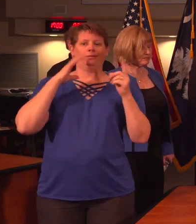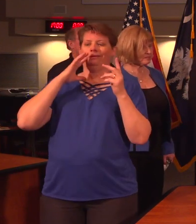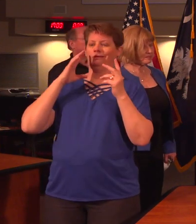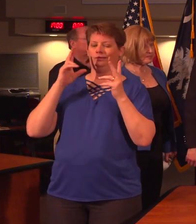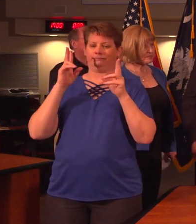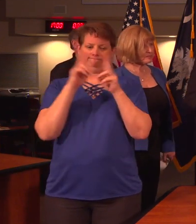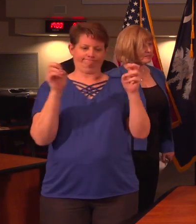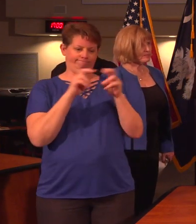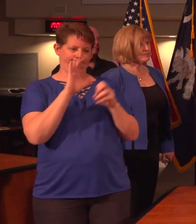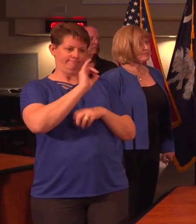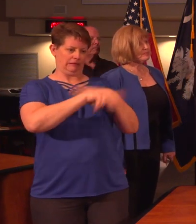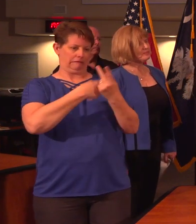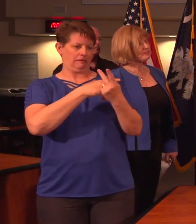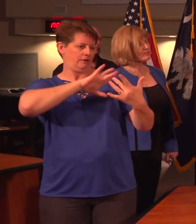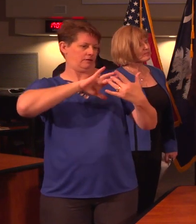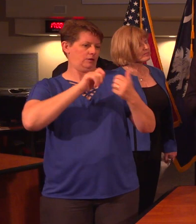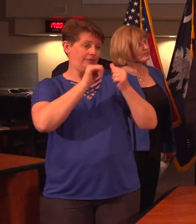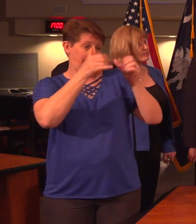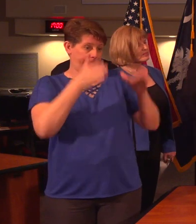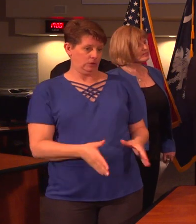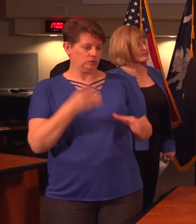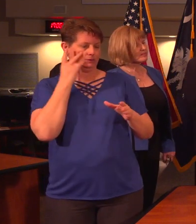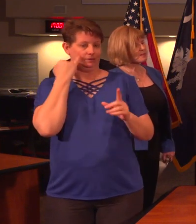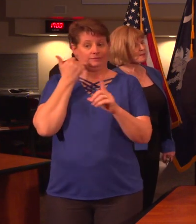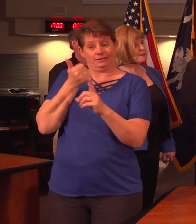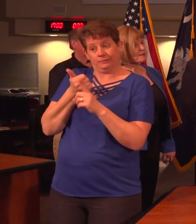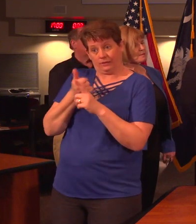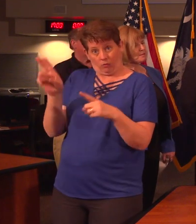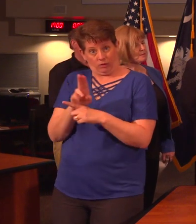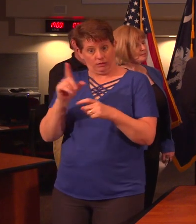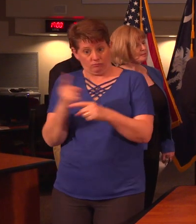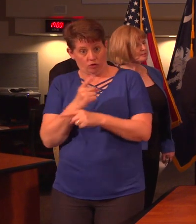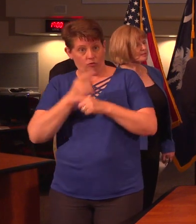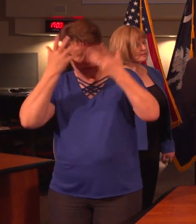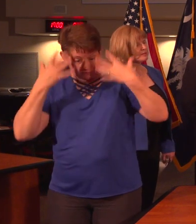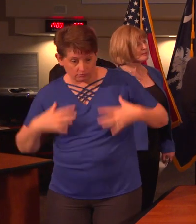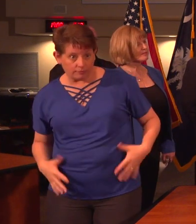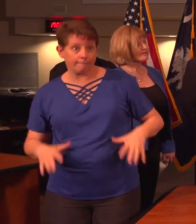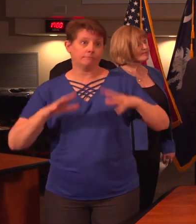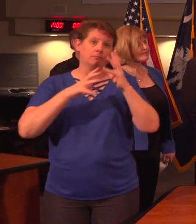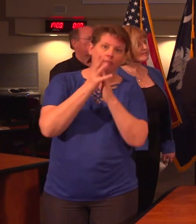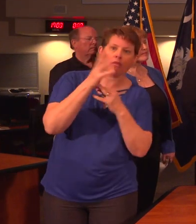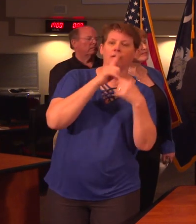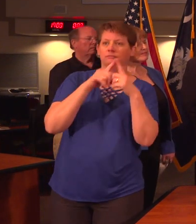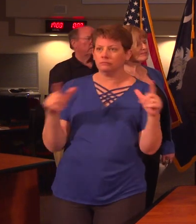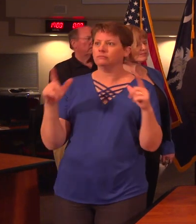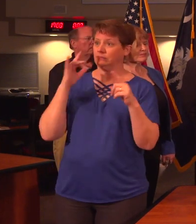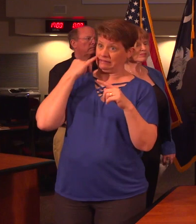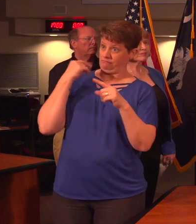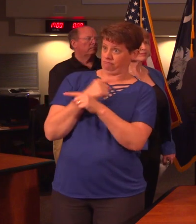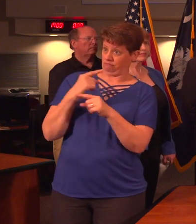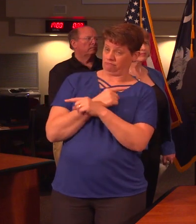contact each health care provider had with the patient who was infected to see if they were wearing appropriate personal protective equipment and so we